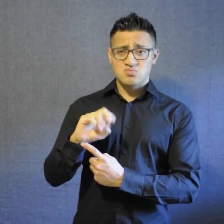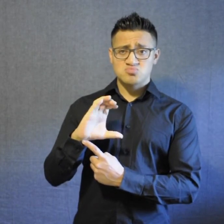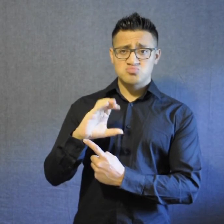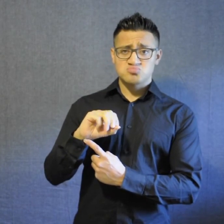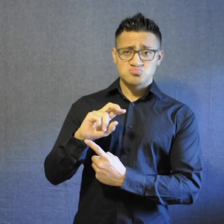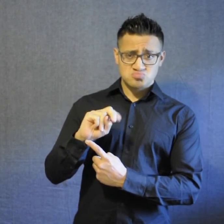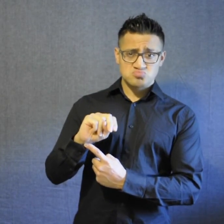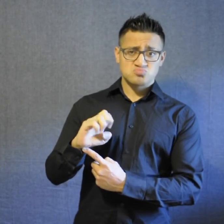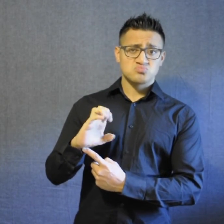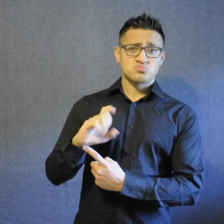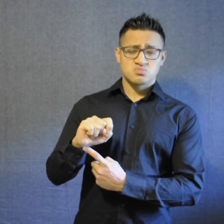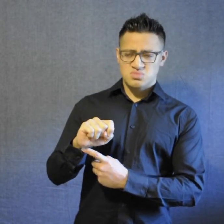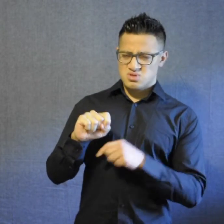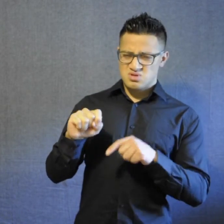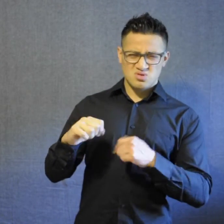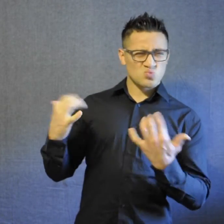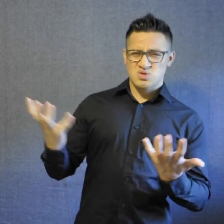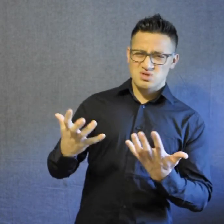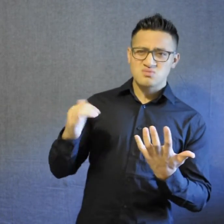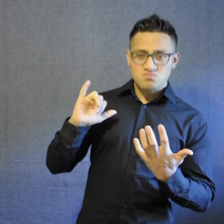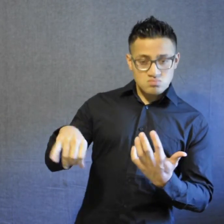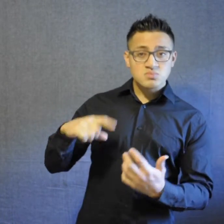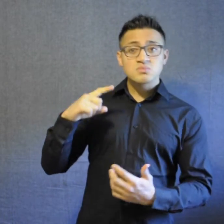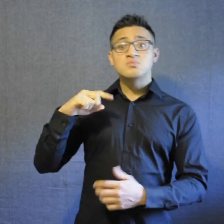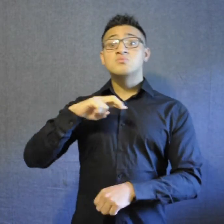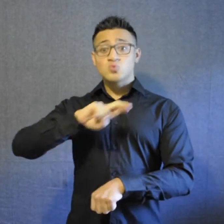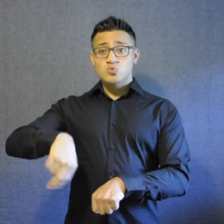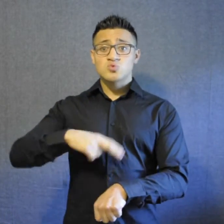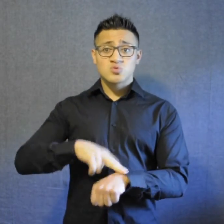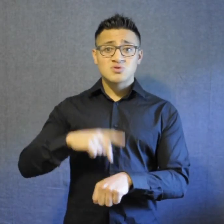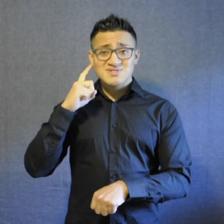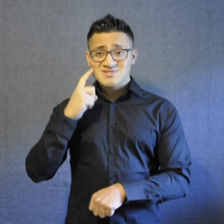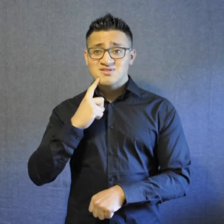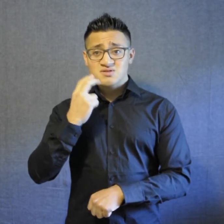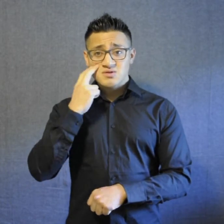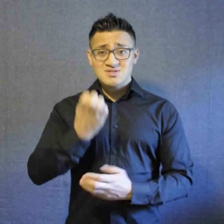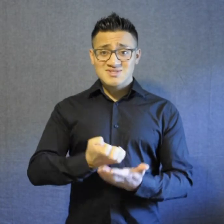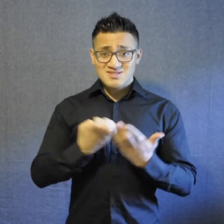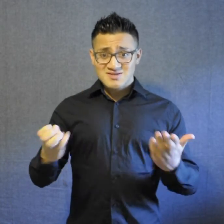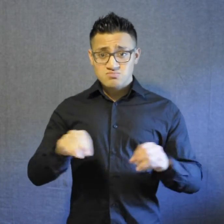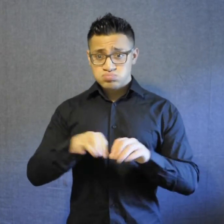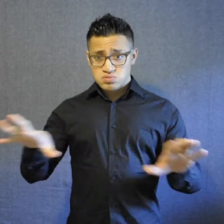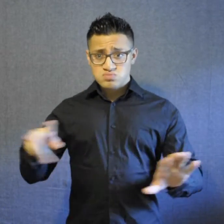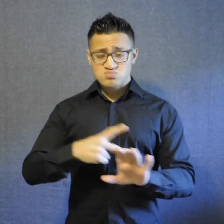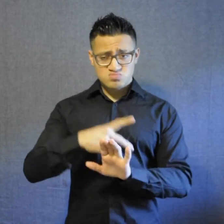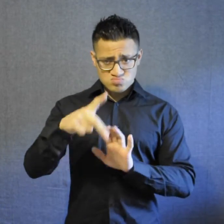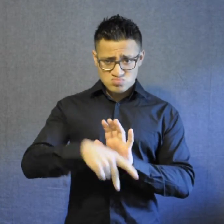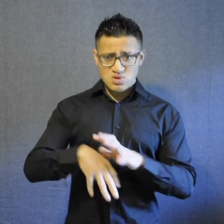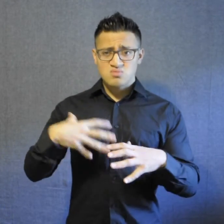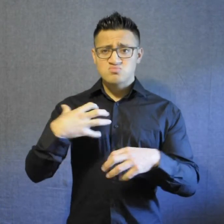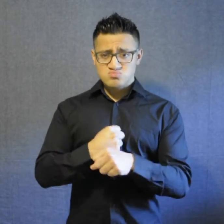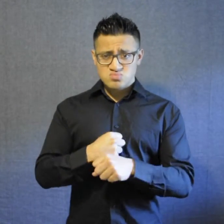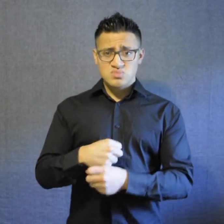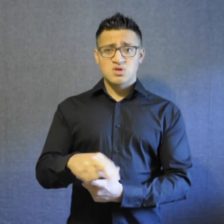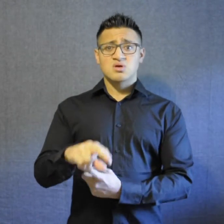is to talk about iCanConnect, which is the National DeafBlind Equipment Distribution Program